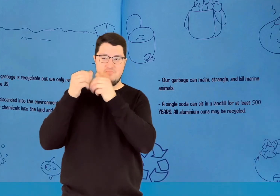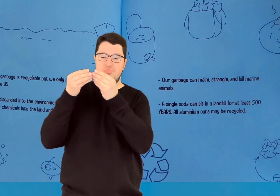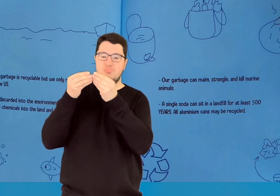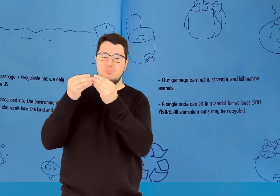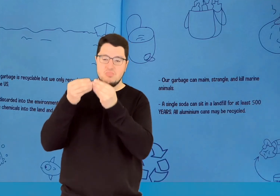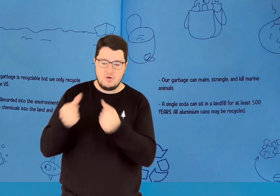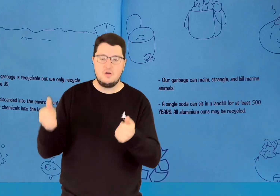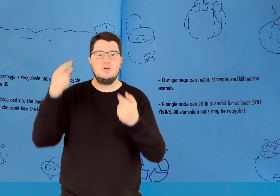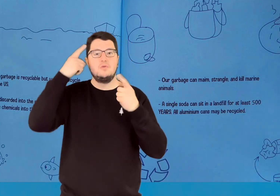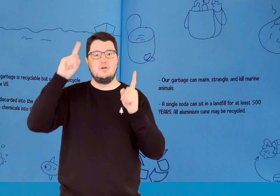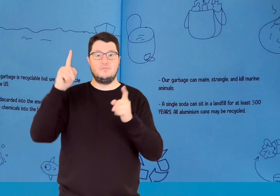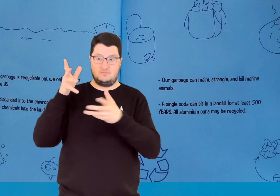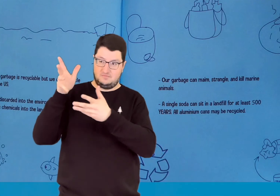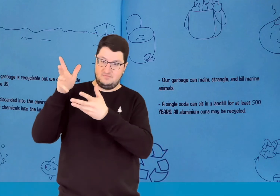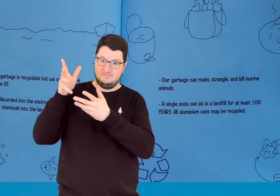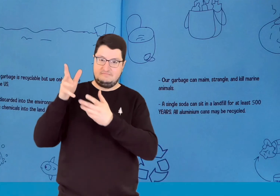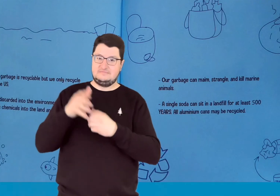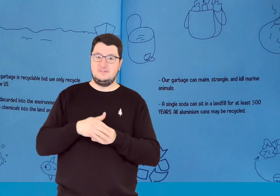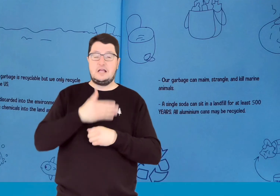aluminum cans may be recycled.